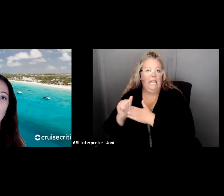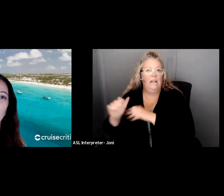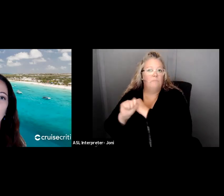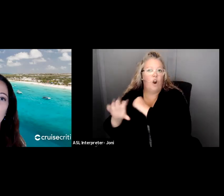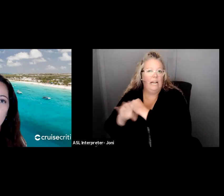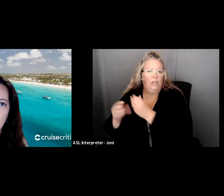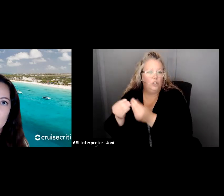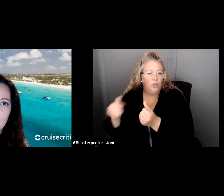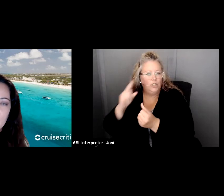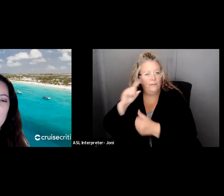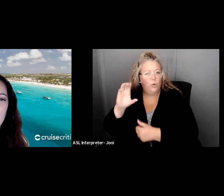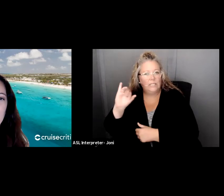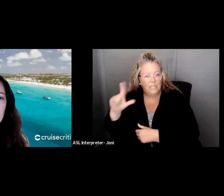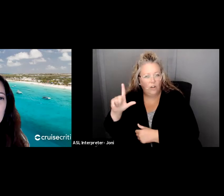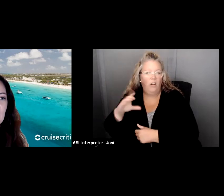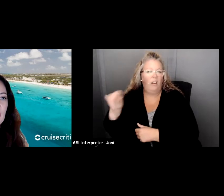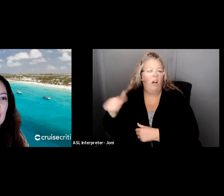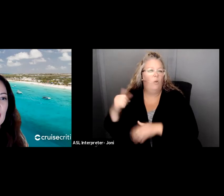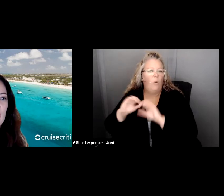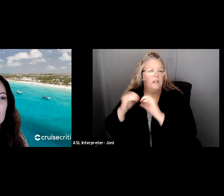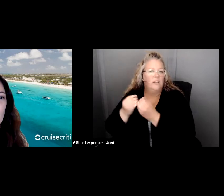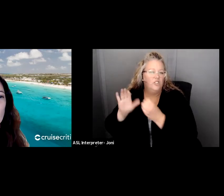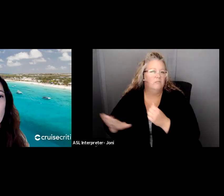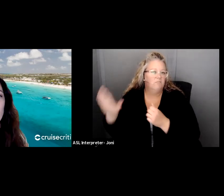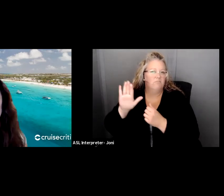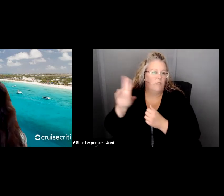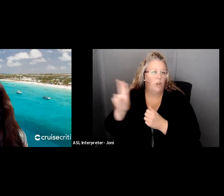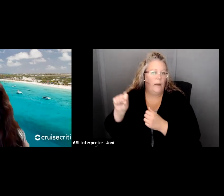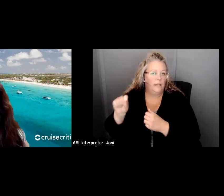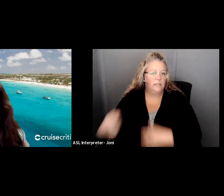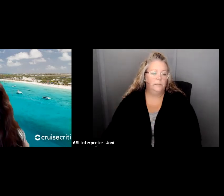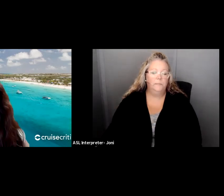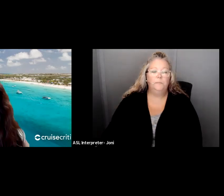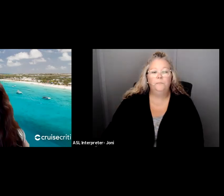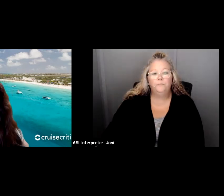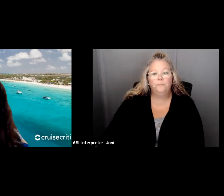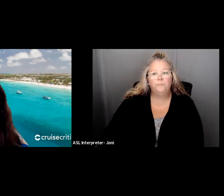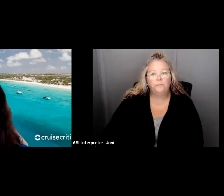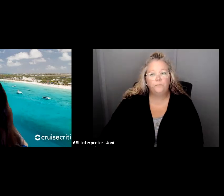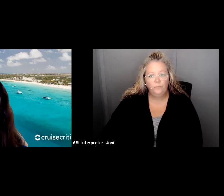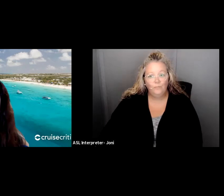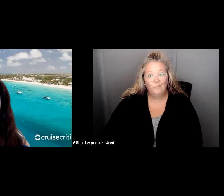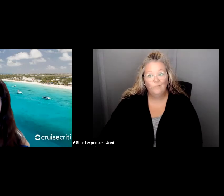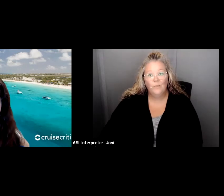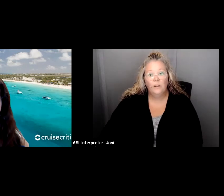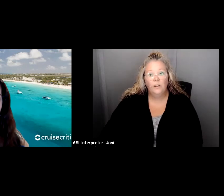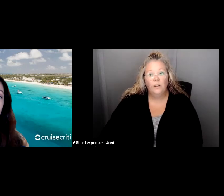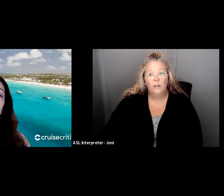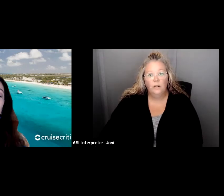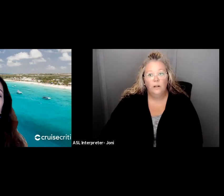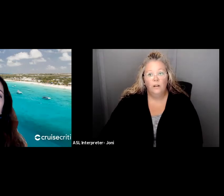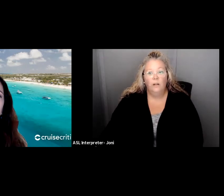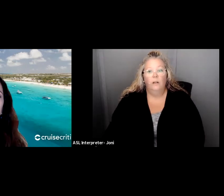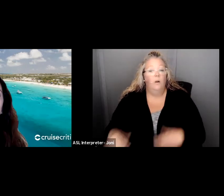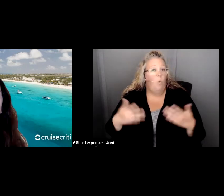associations across the U.S. All right. So what are we going to cover today? Three main things.